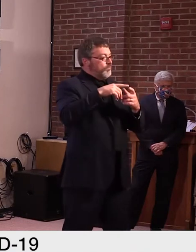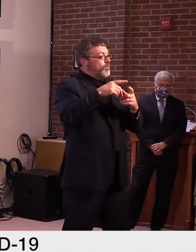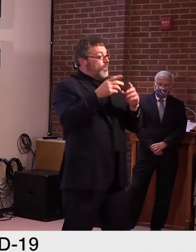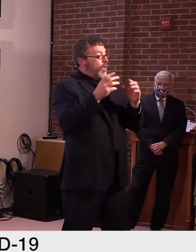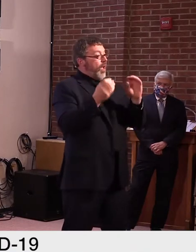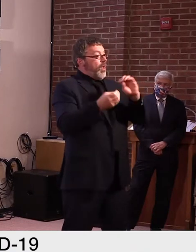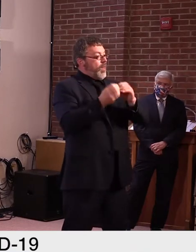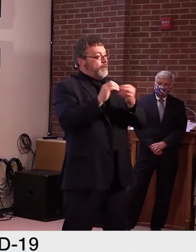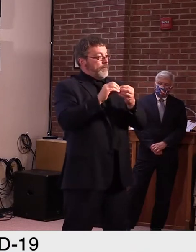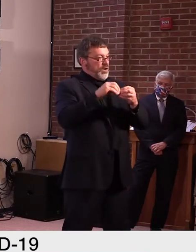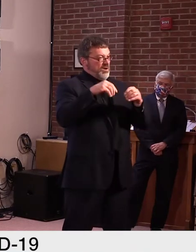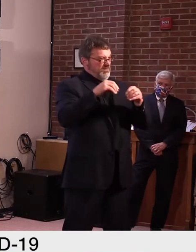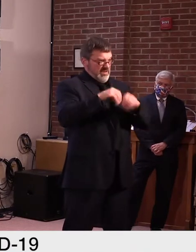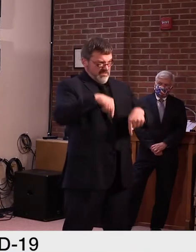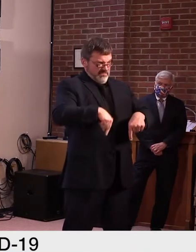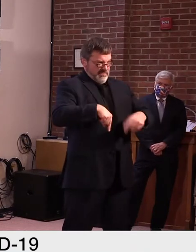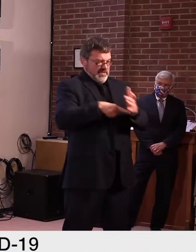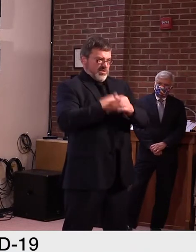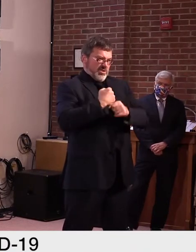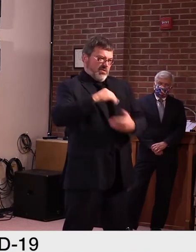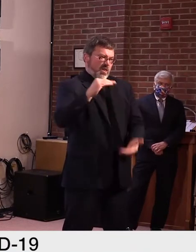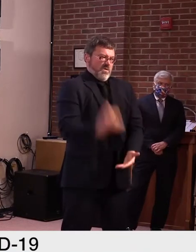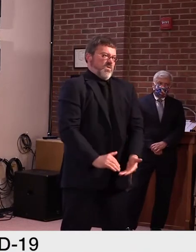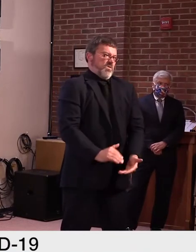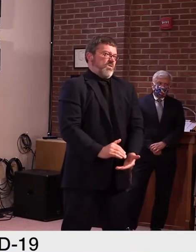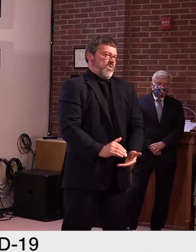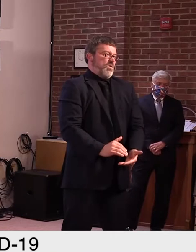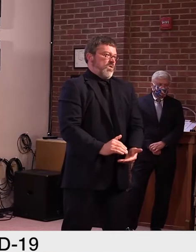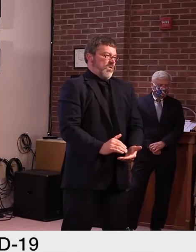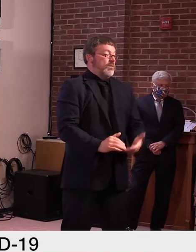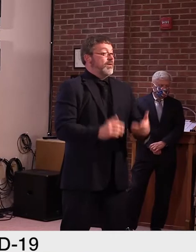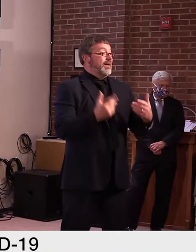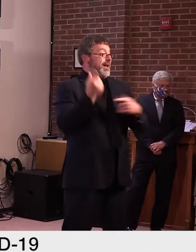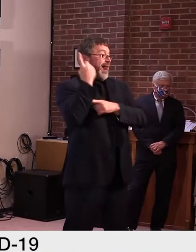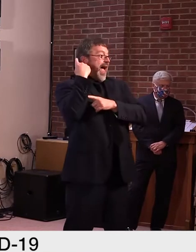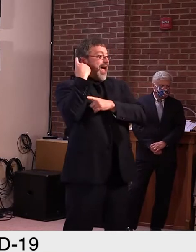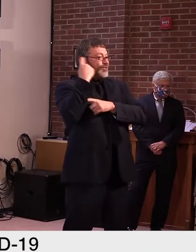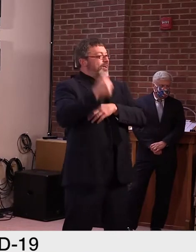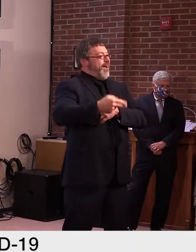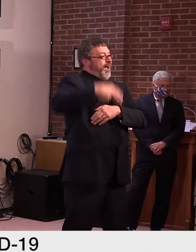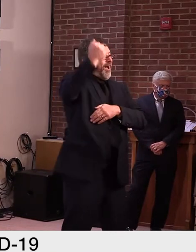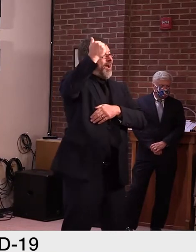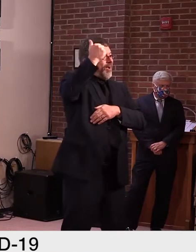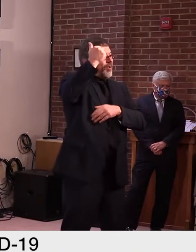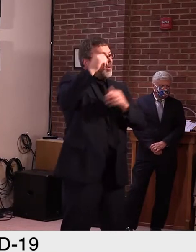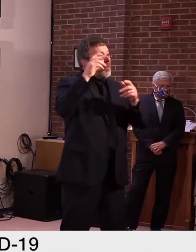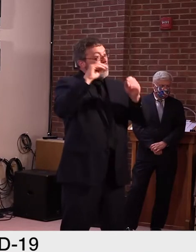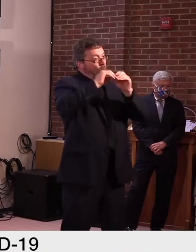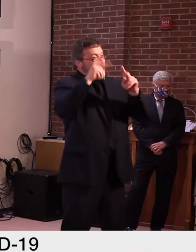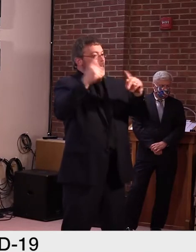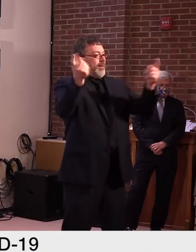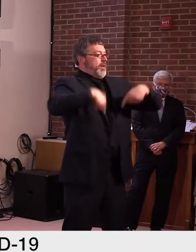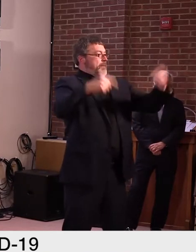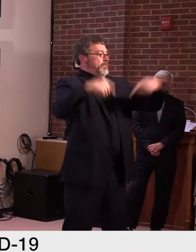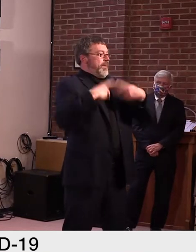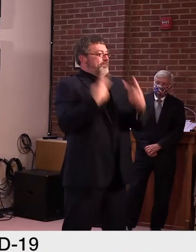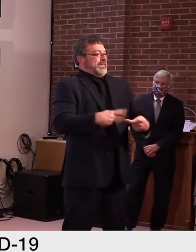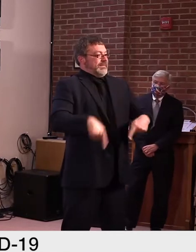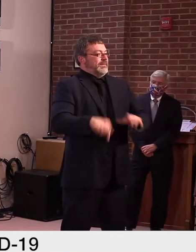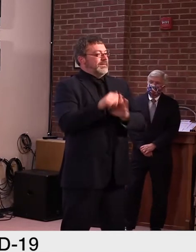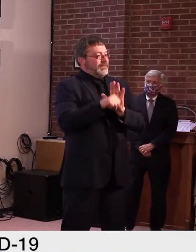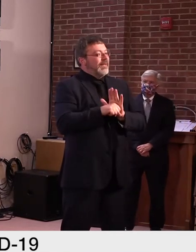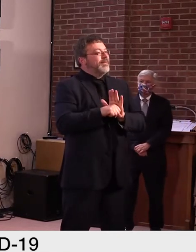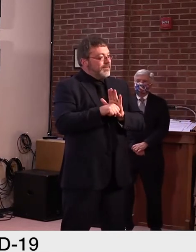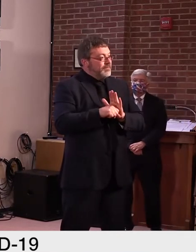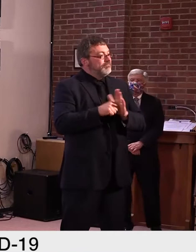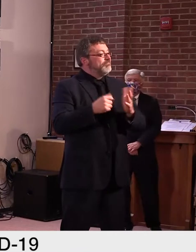significantly. And when you look at 2019, you can see that the next four or five weeks are really the last opportunity for the